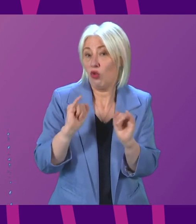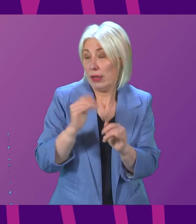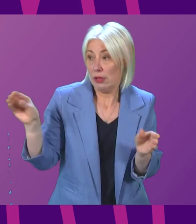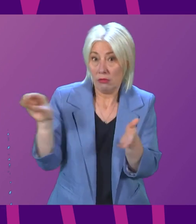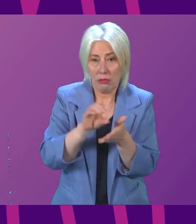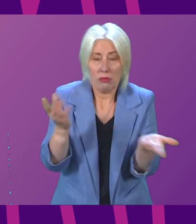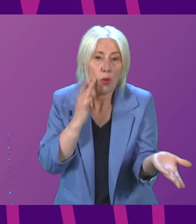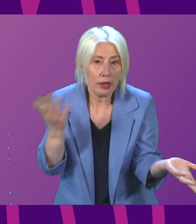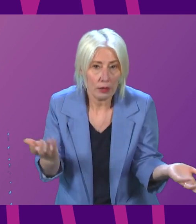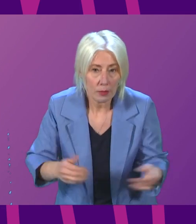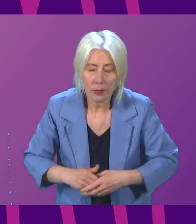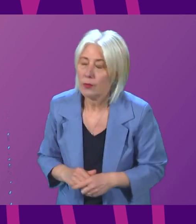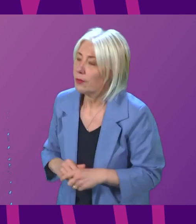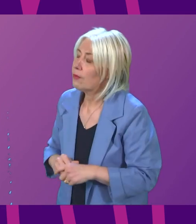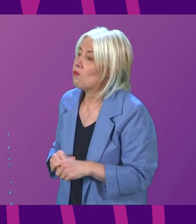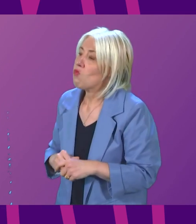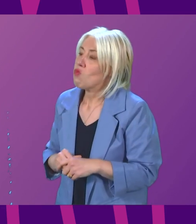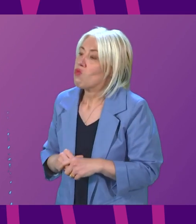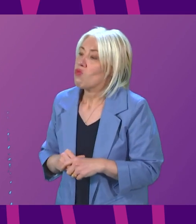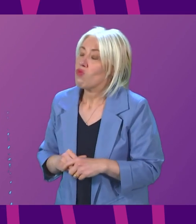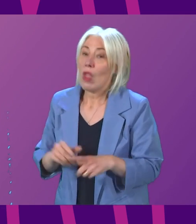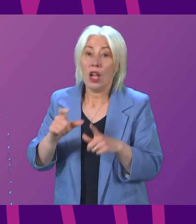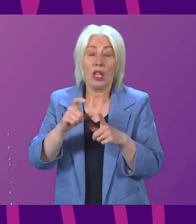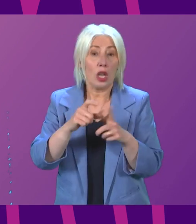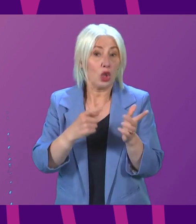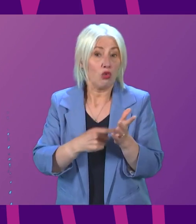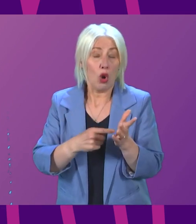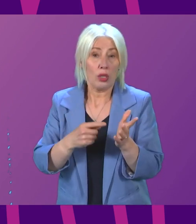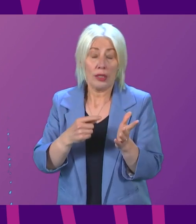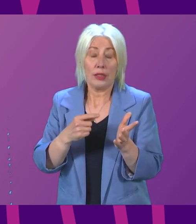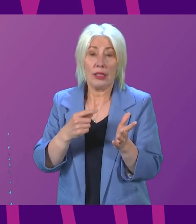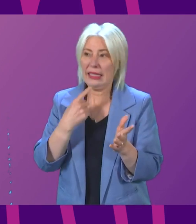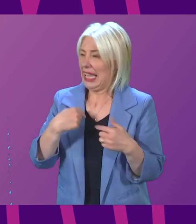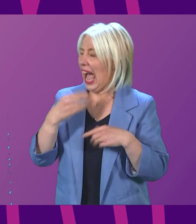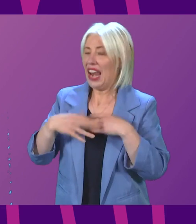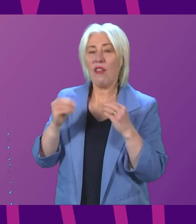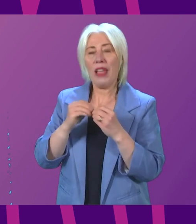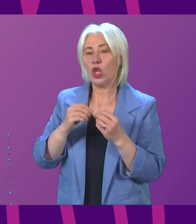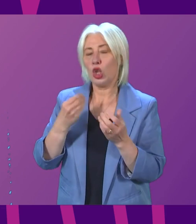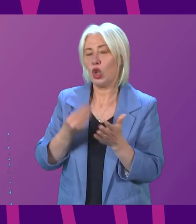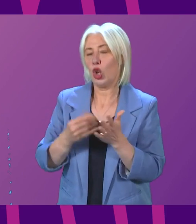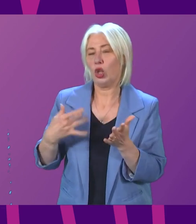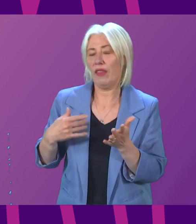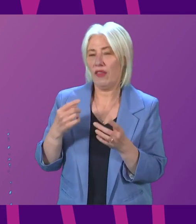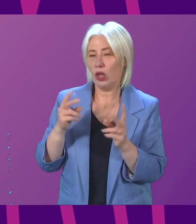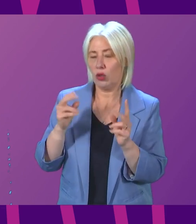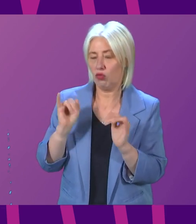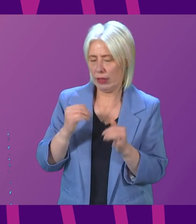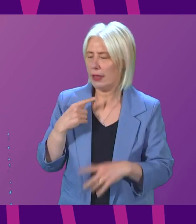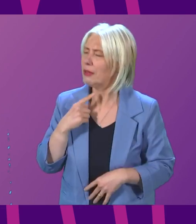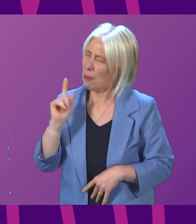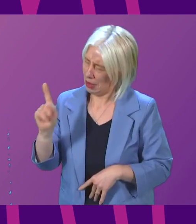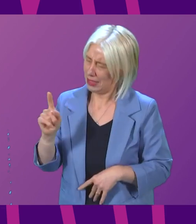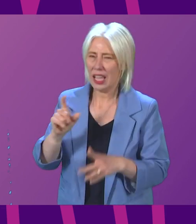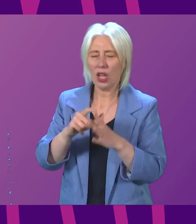Douglas Ross stood up and said, I didn't mention the cost of living crisis. Can I suggest that